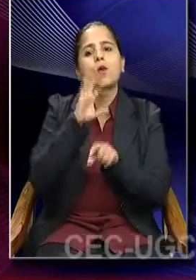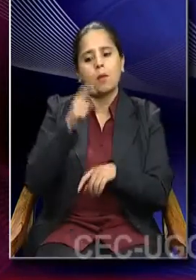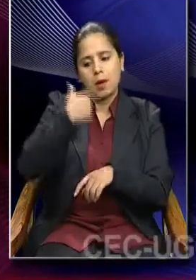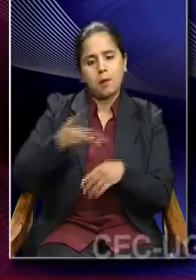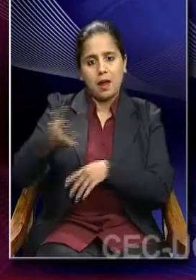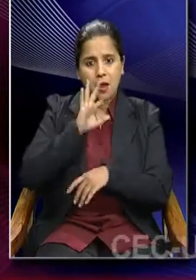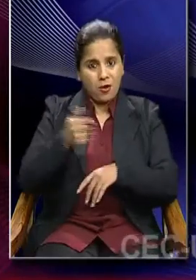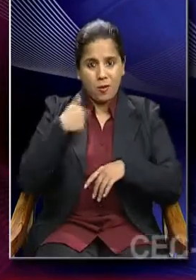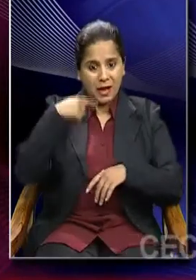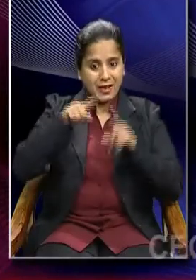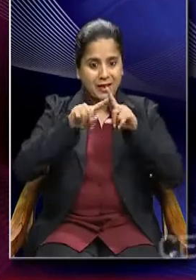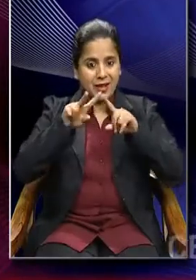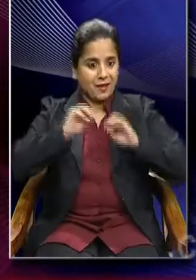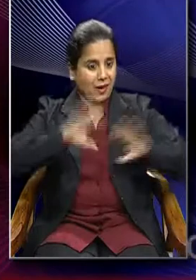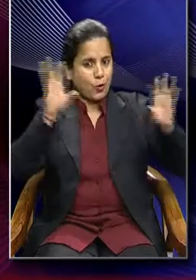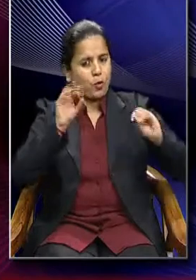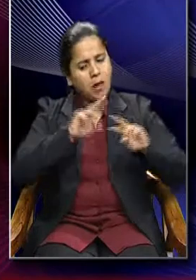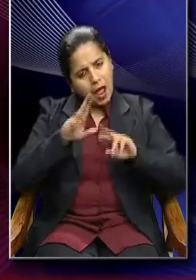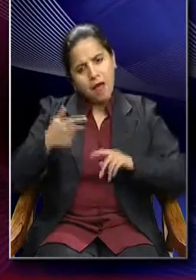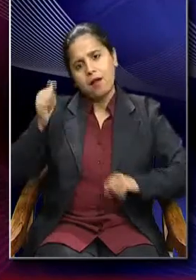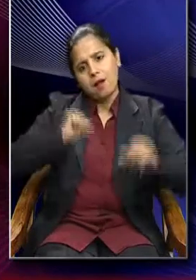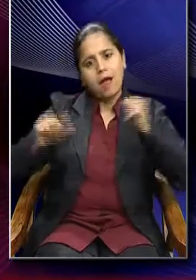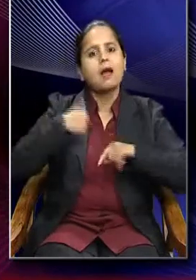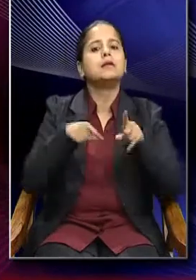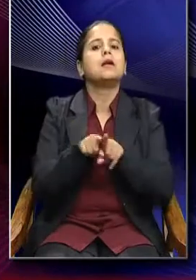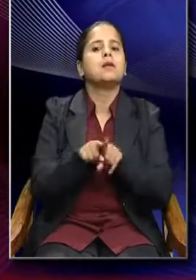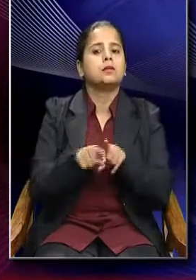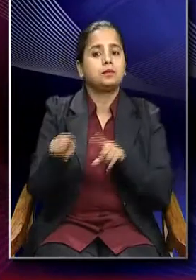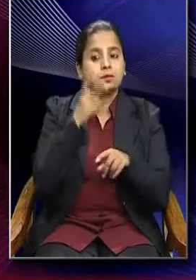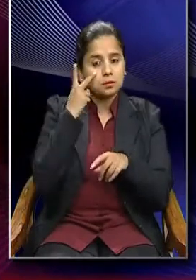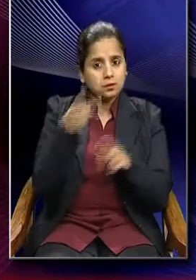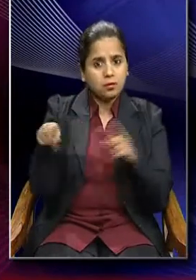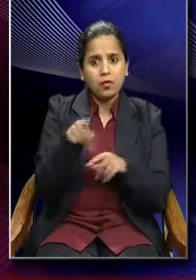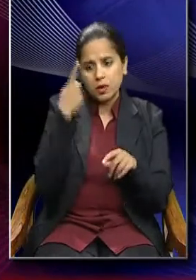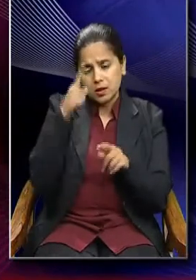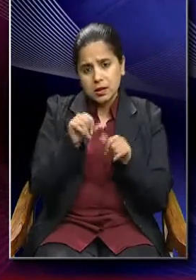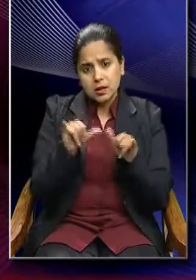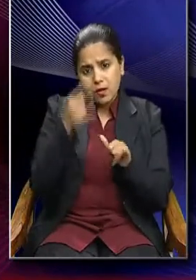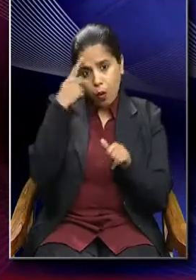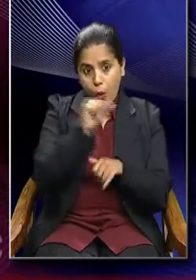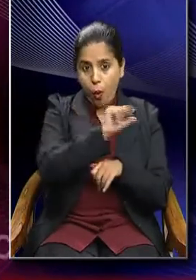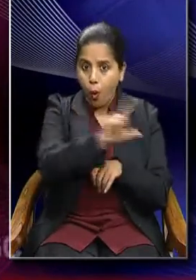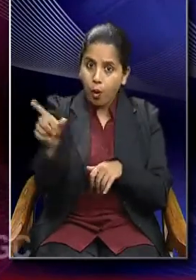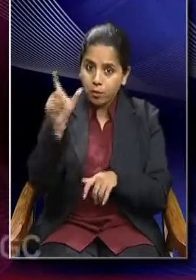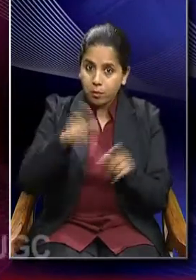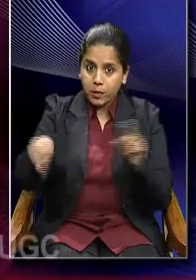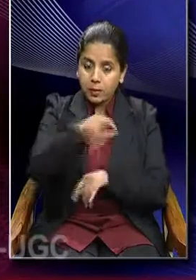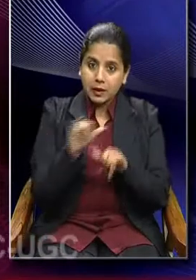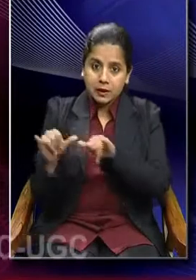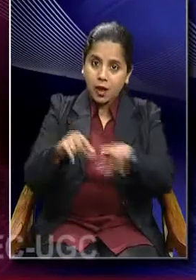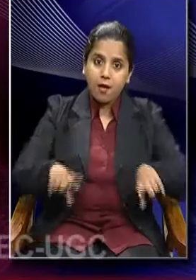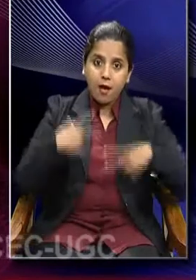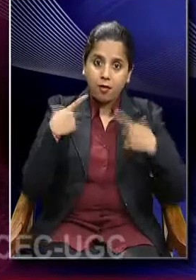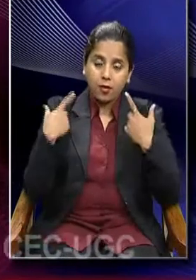is not predicted. It is not kind of set as same for every actor. Every actor